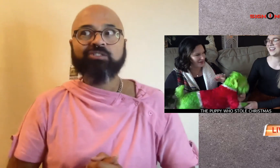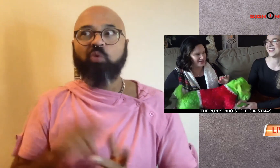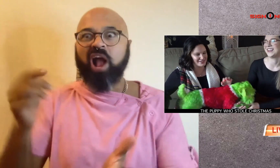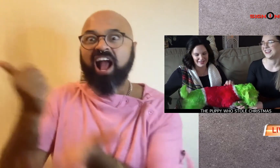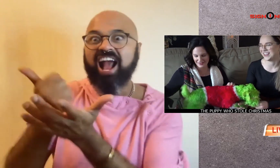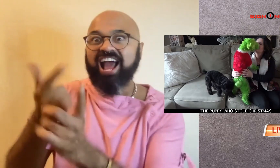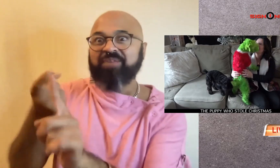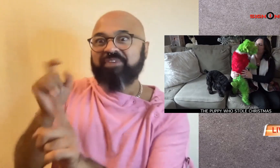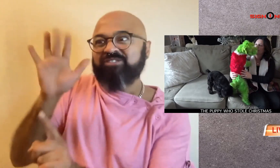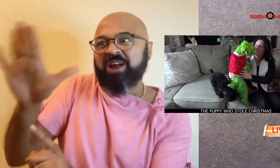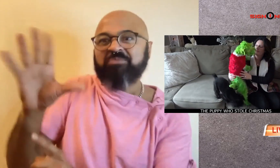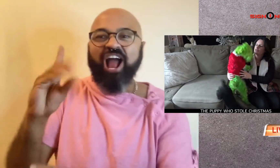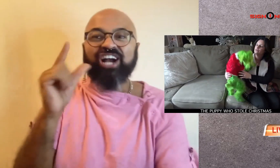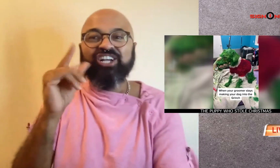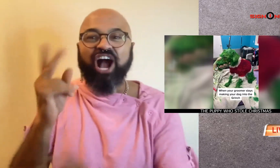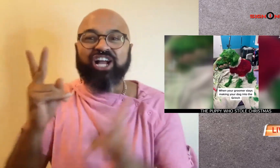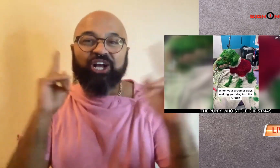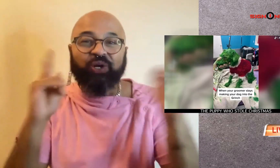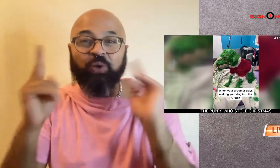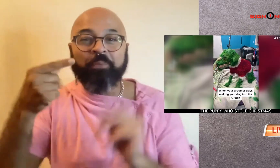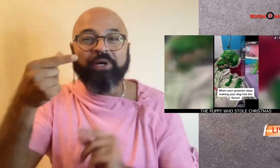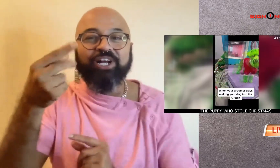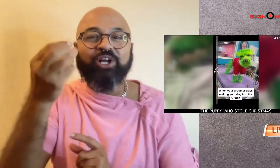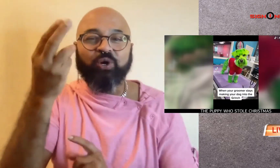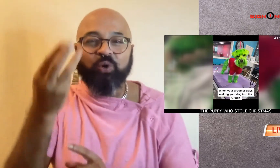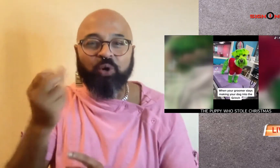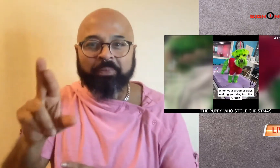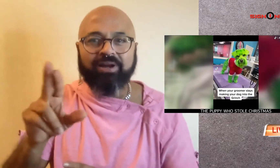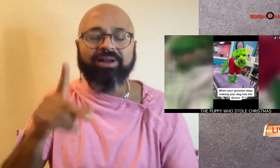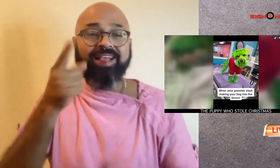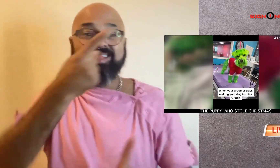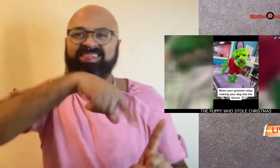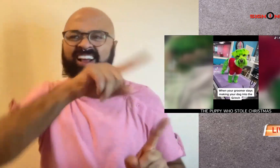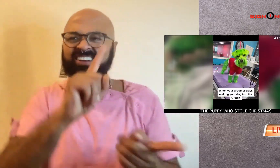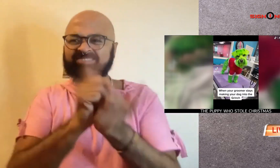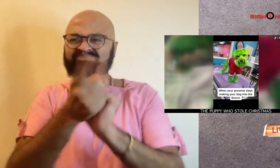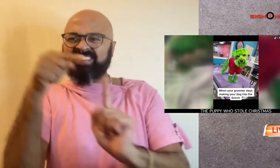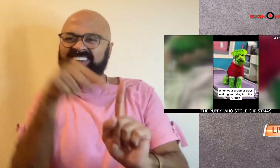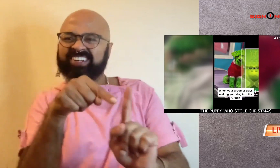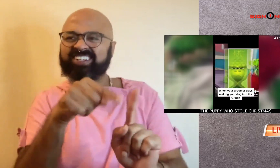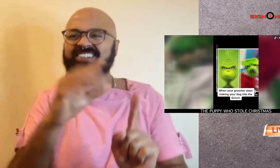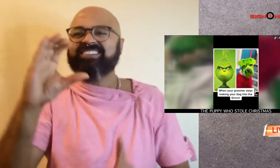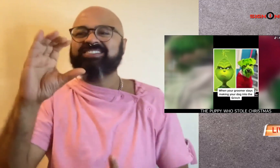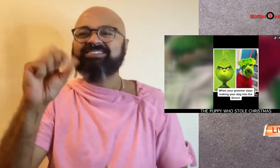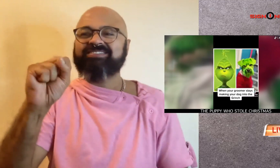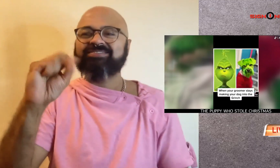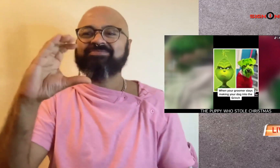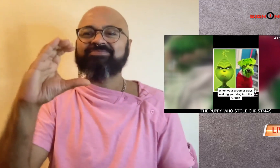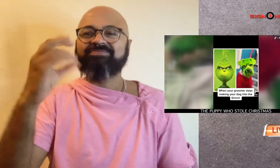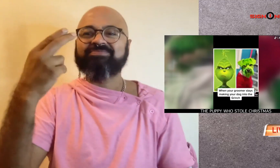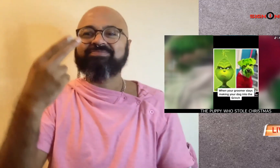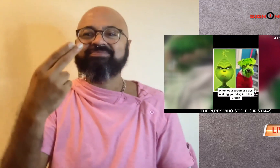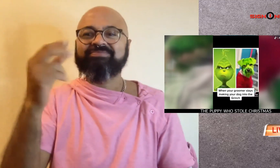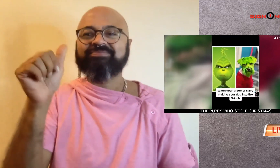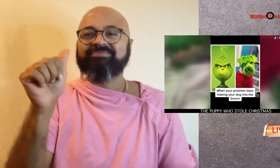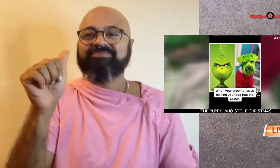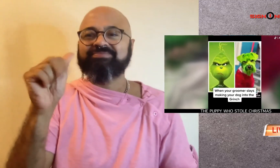Grinch. So, with the help of a dog groomer, they turned their Schnauzer, Rizzo, into